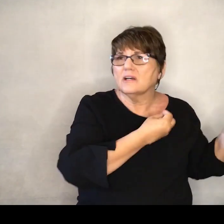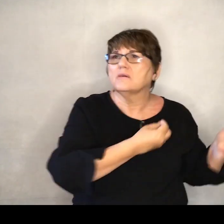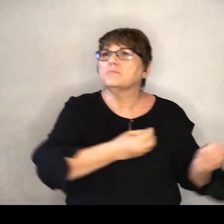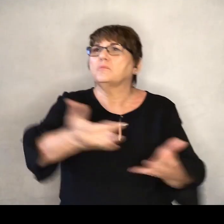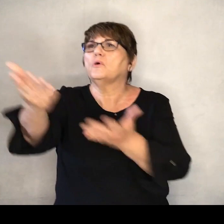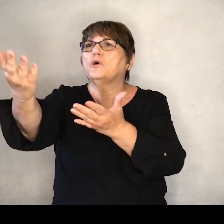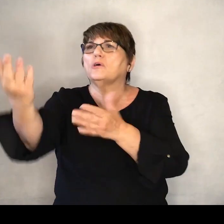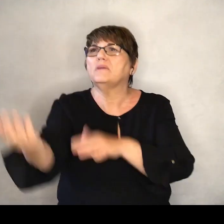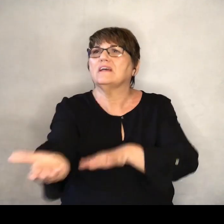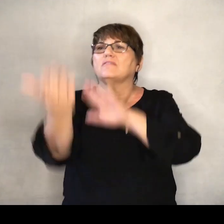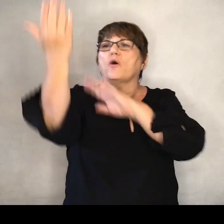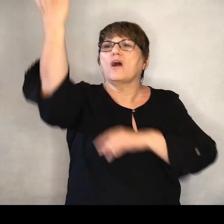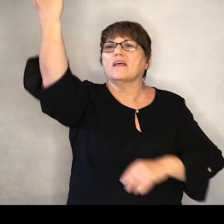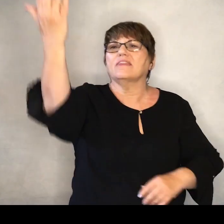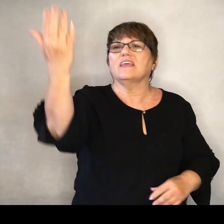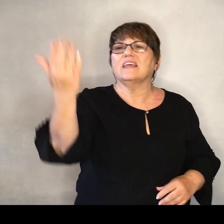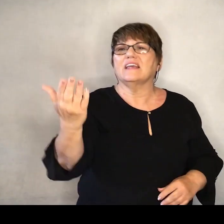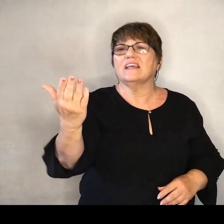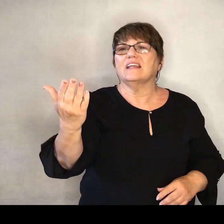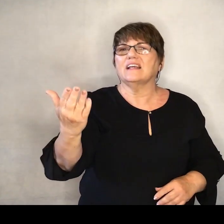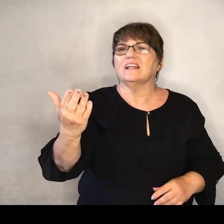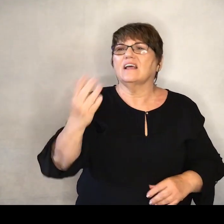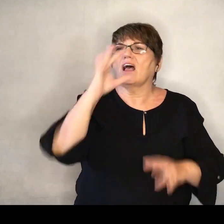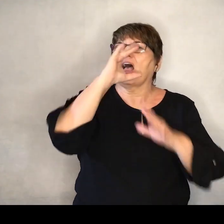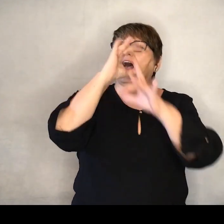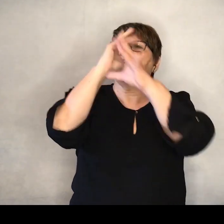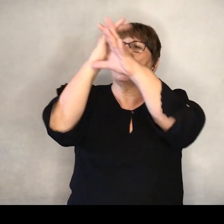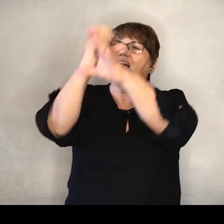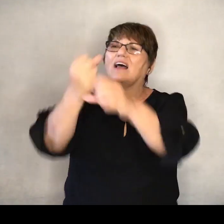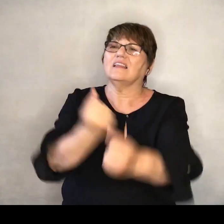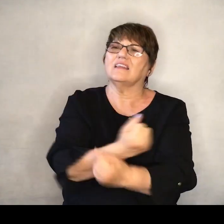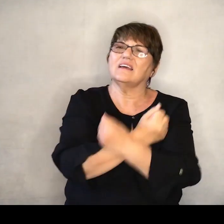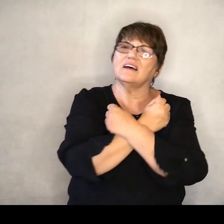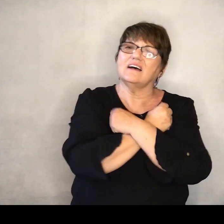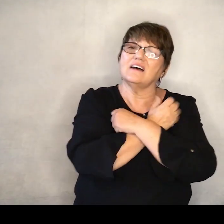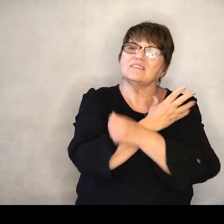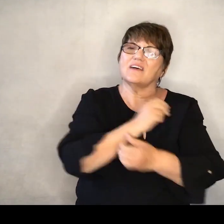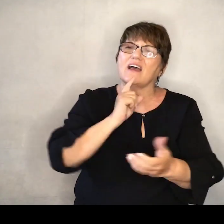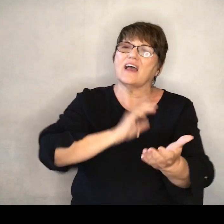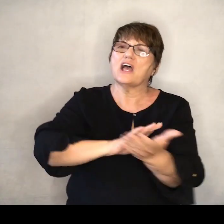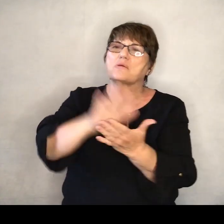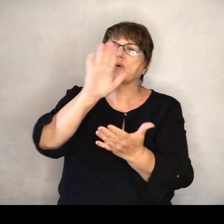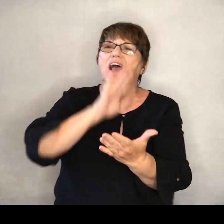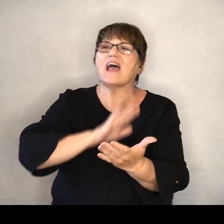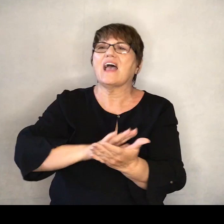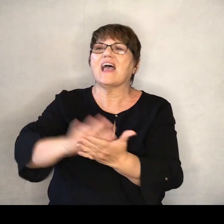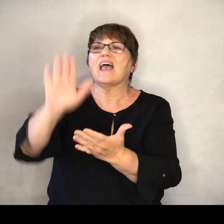before thee Lost in water, rev and pray